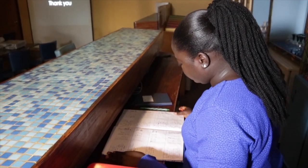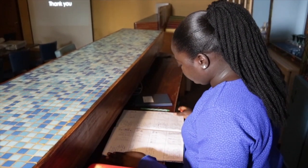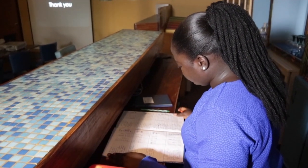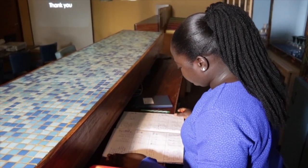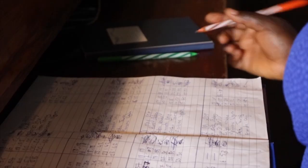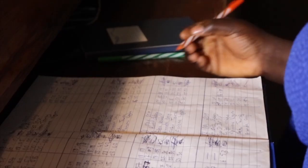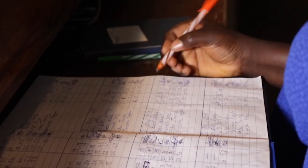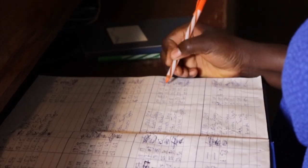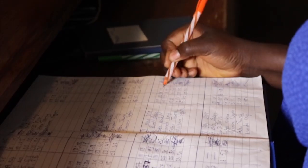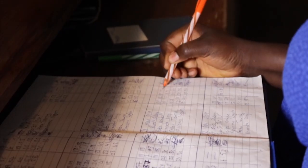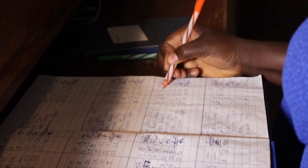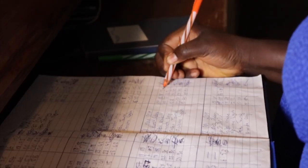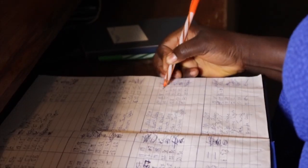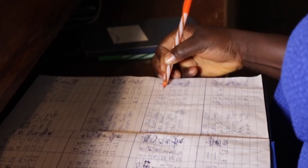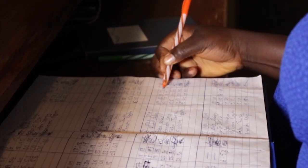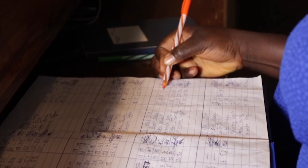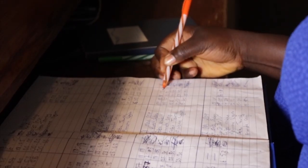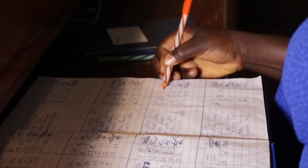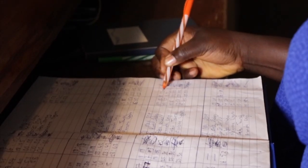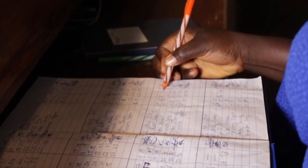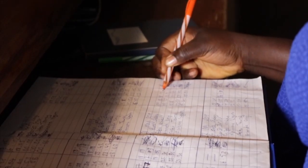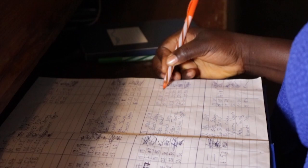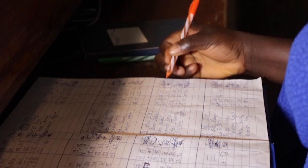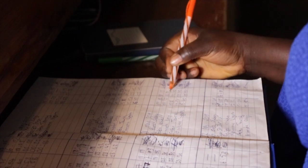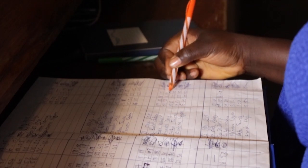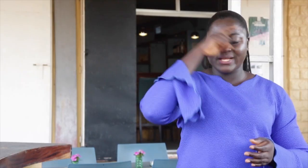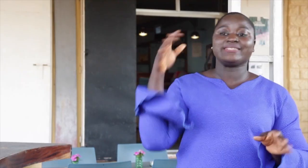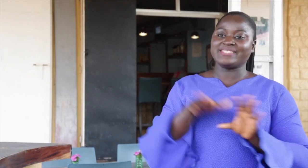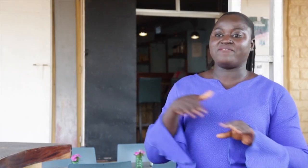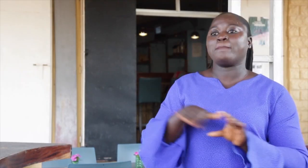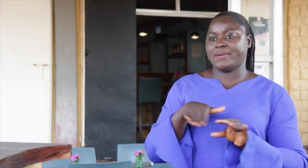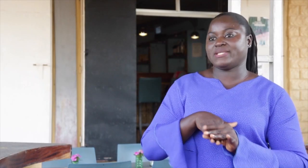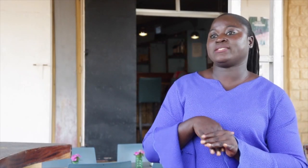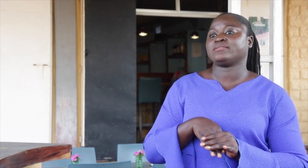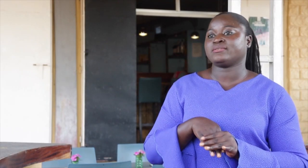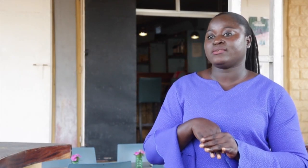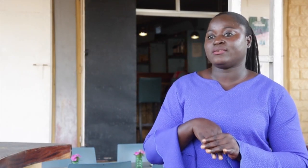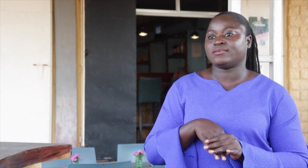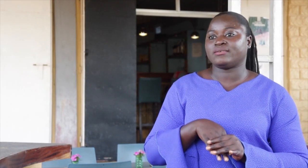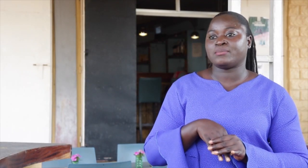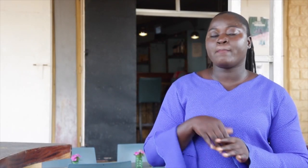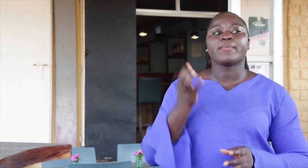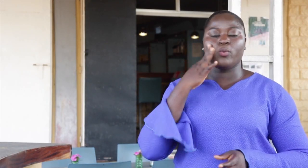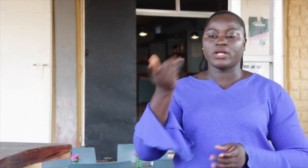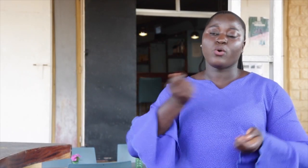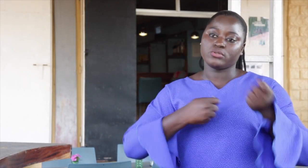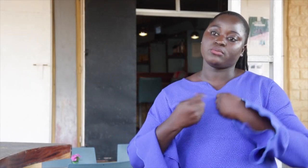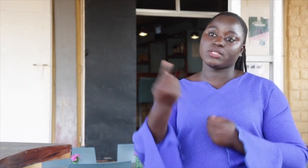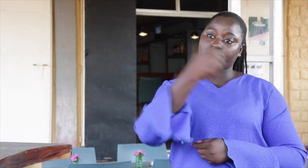meaning Deaf. So this will open access and other Gambian community, the